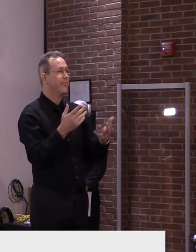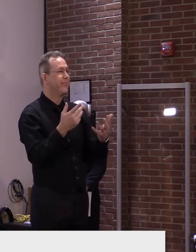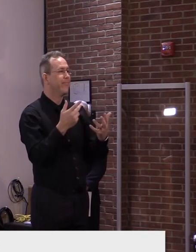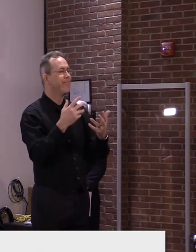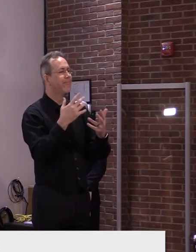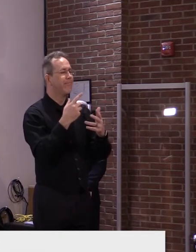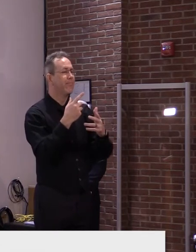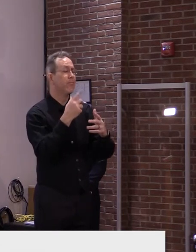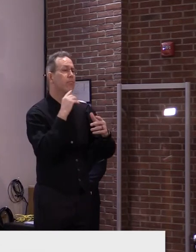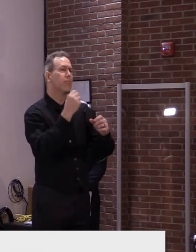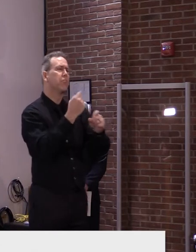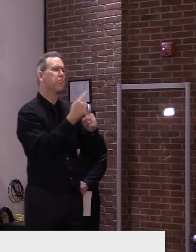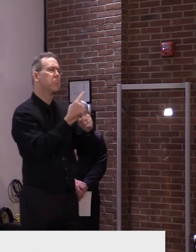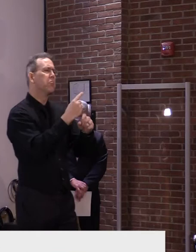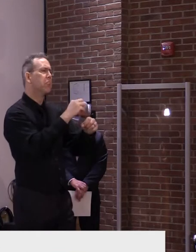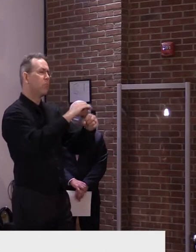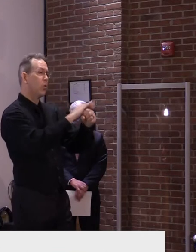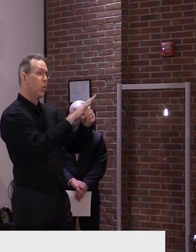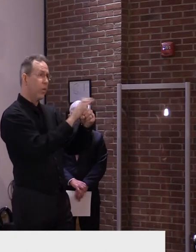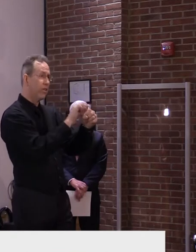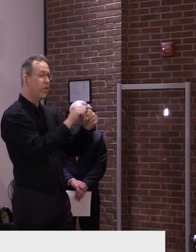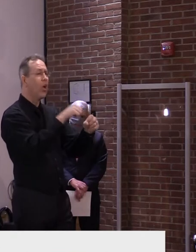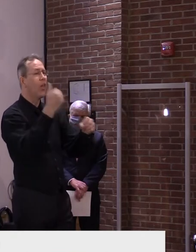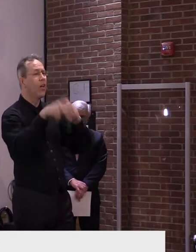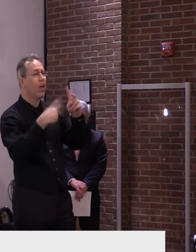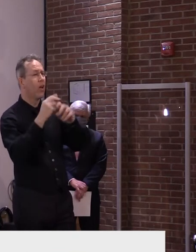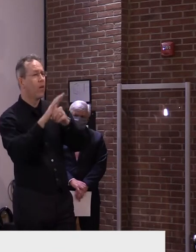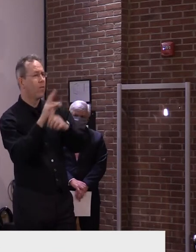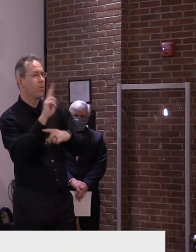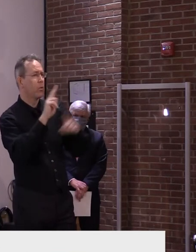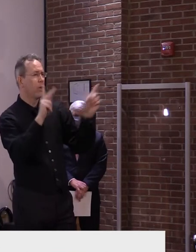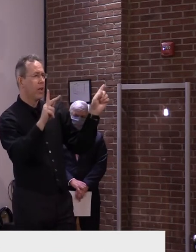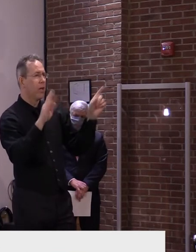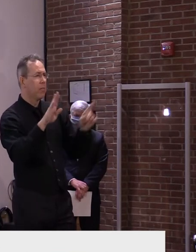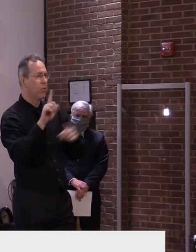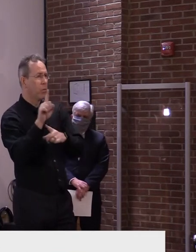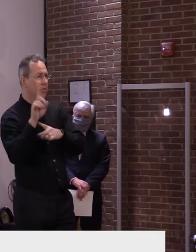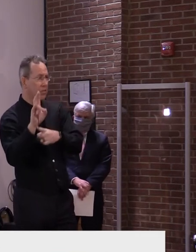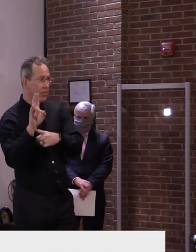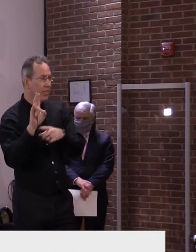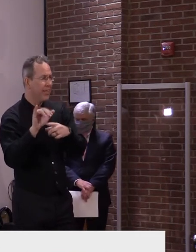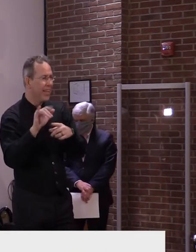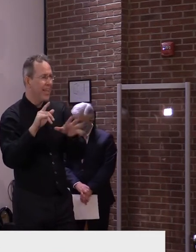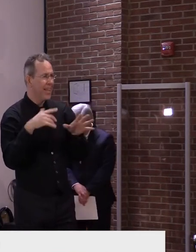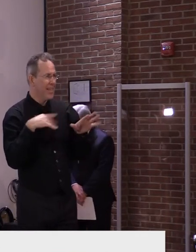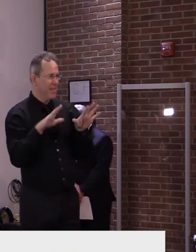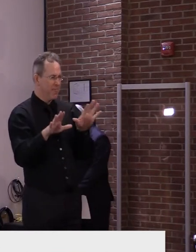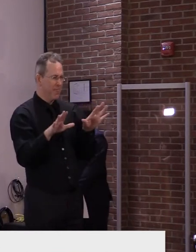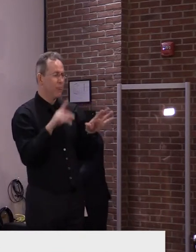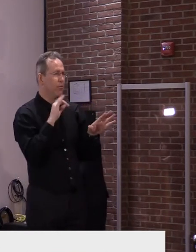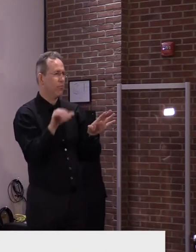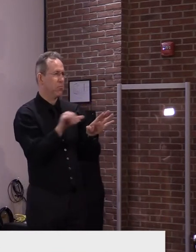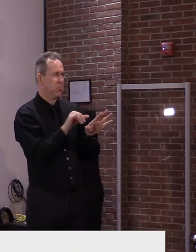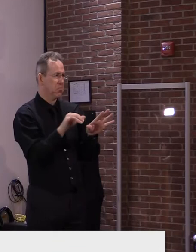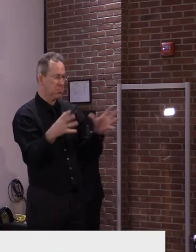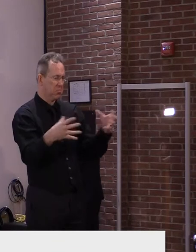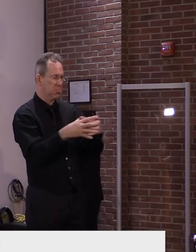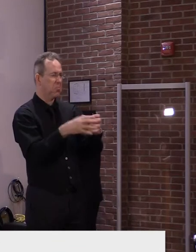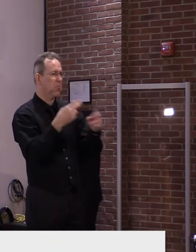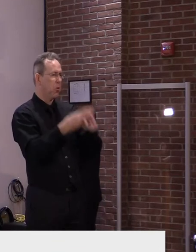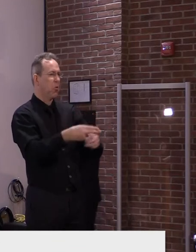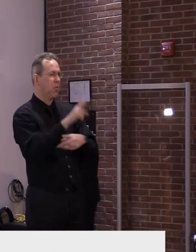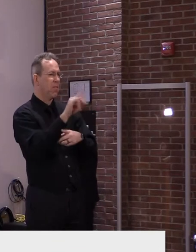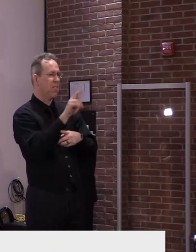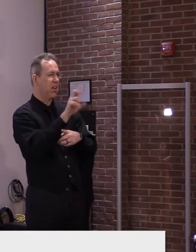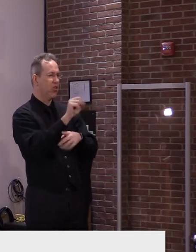uh, because it's all virus either way. And so the assumption